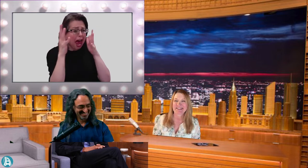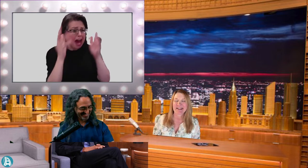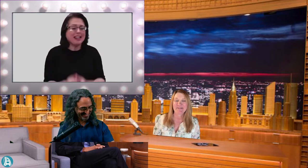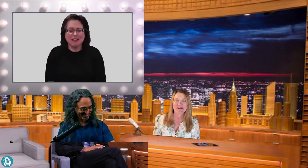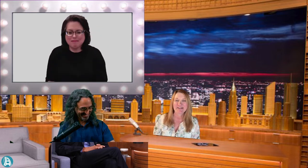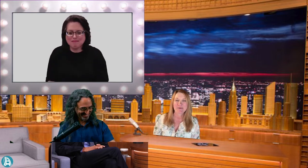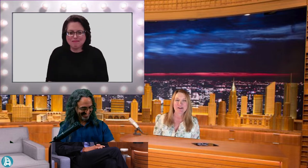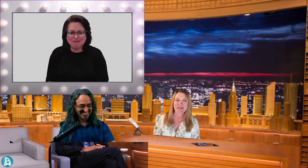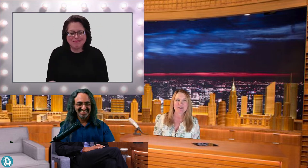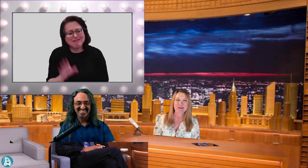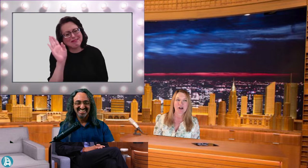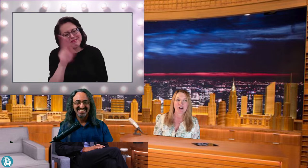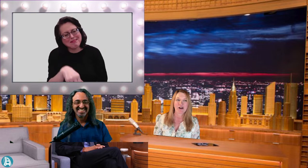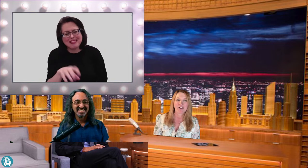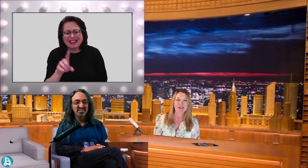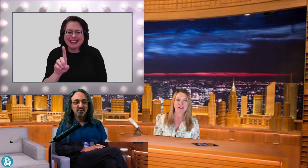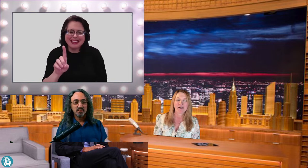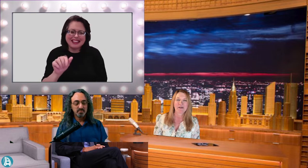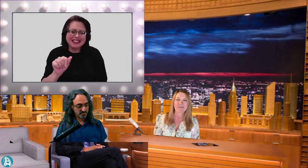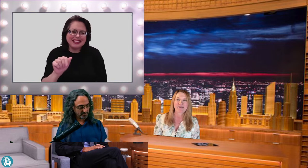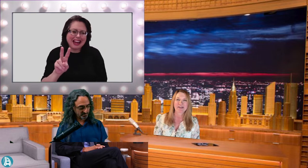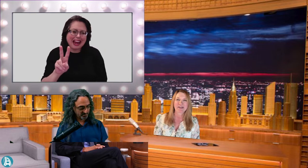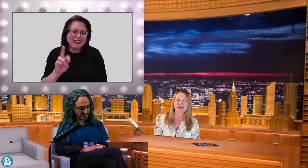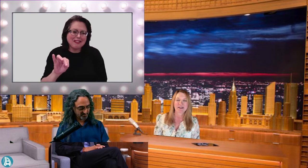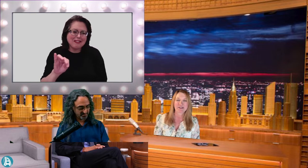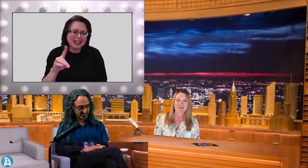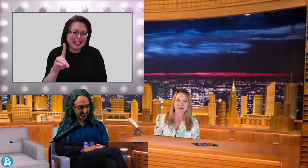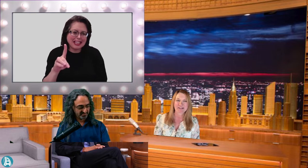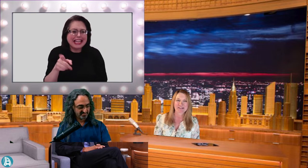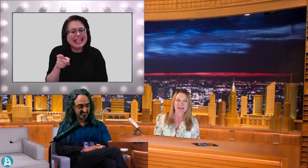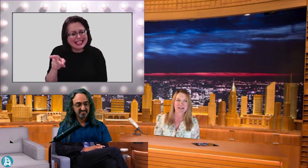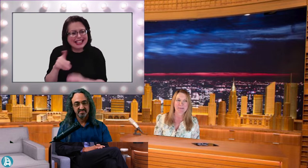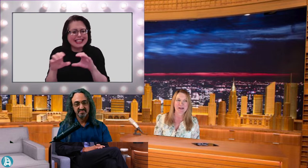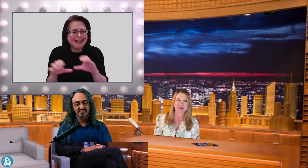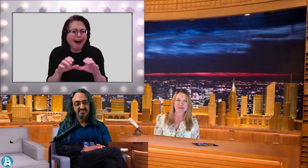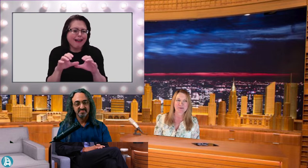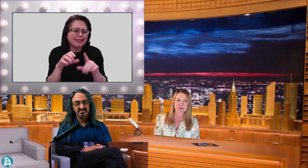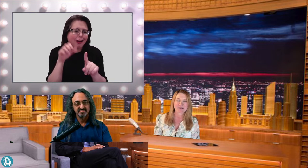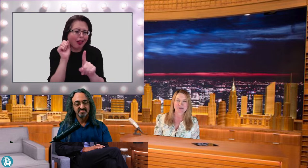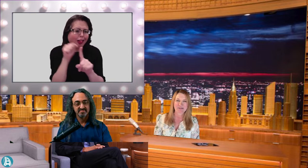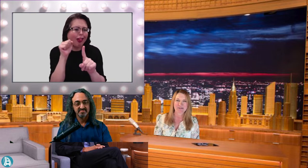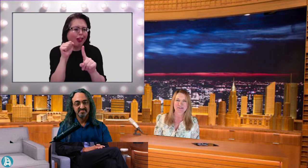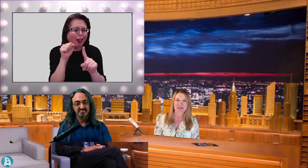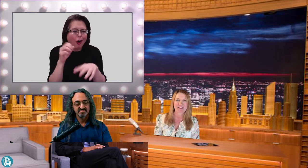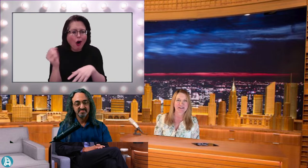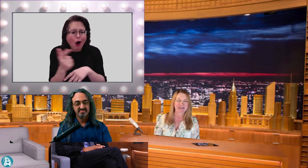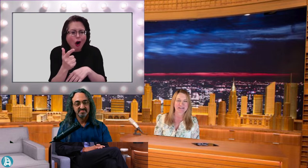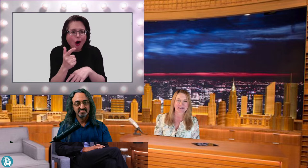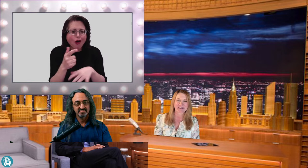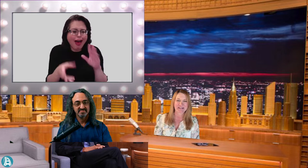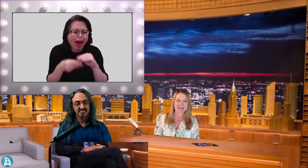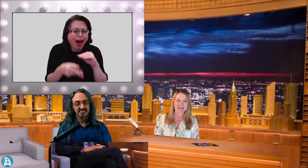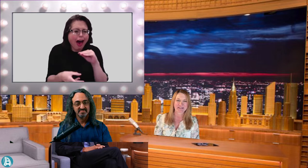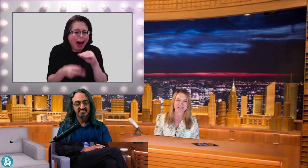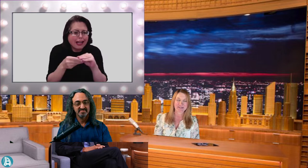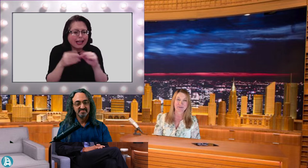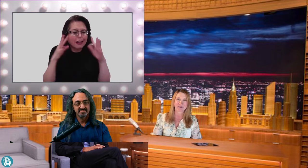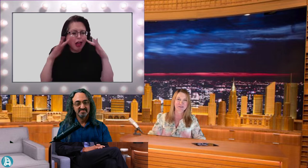David is the one doing all of the tricks and the bells and whistles. He's doing all the